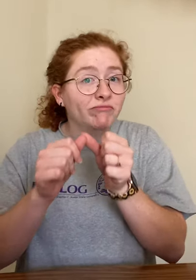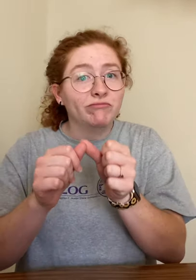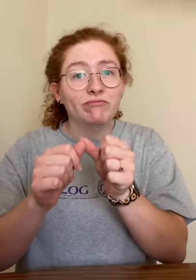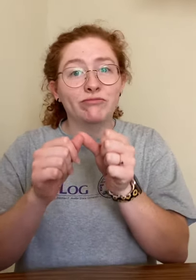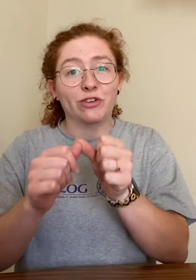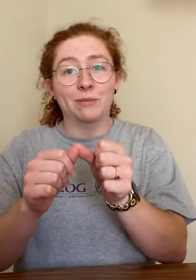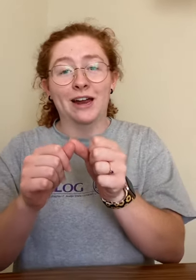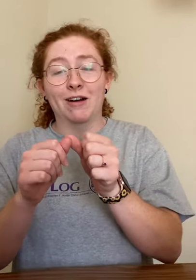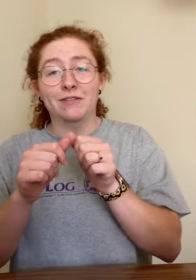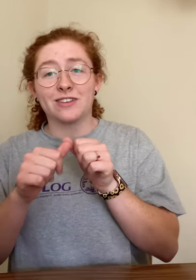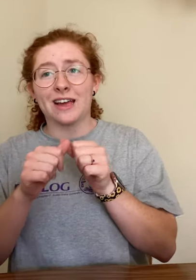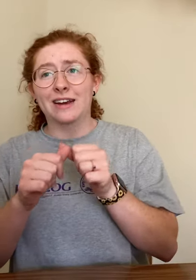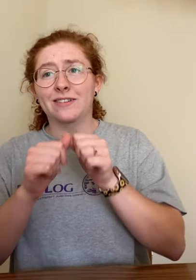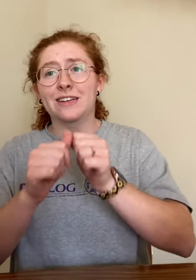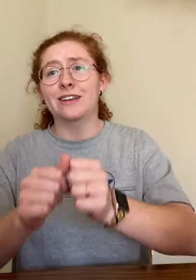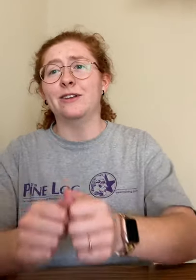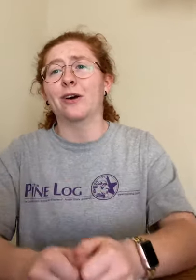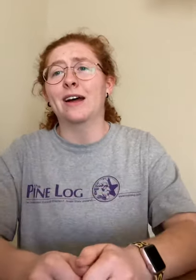from there, I've just kind of continued on.